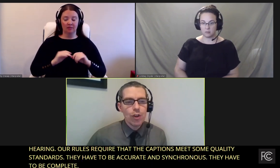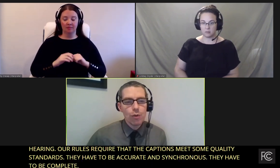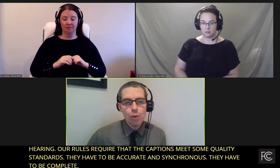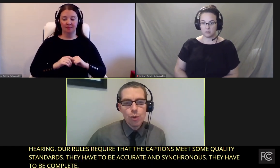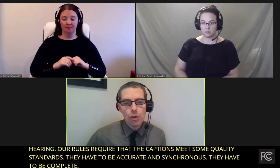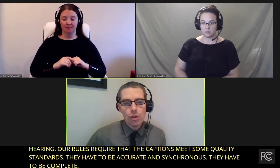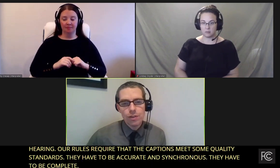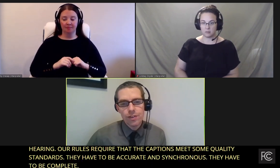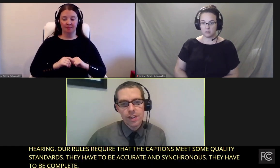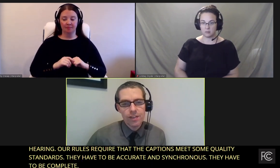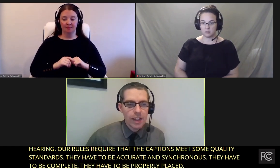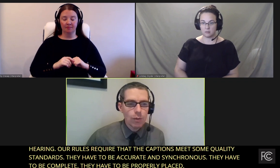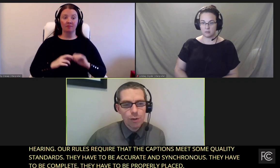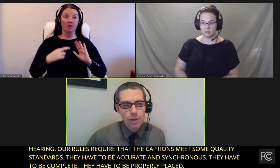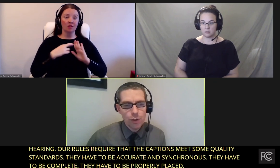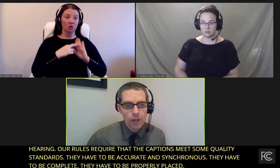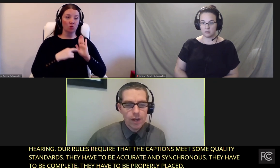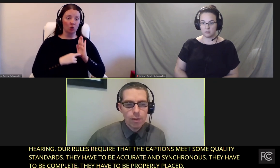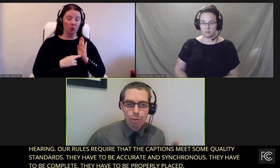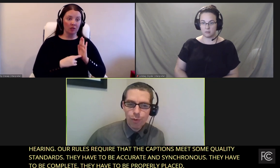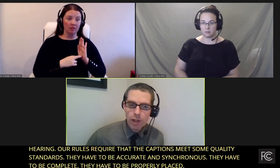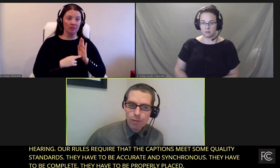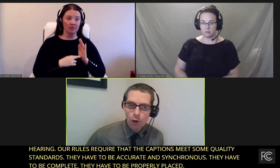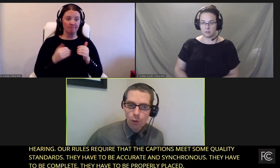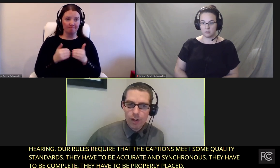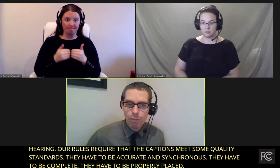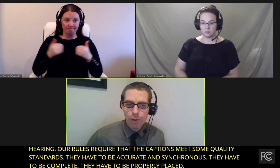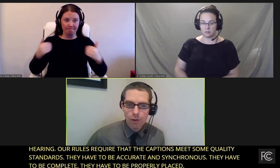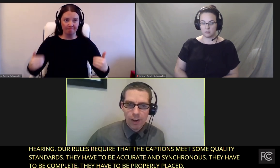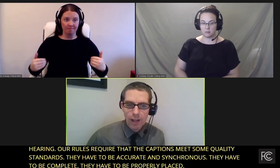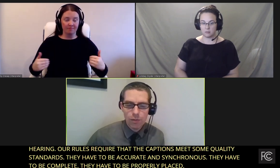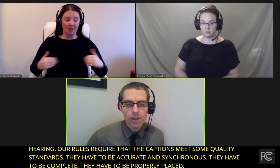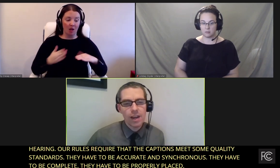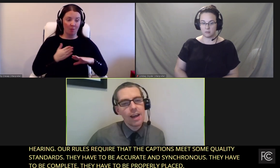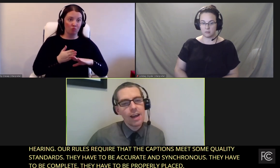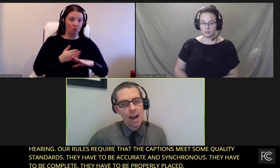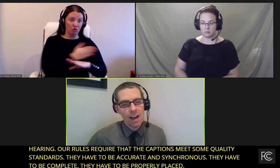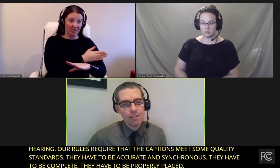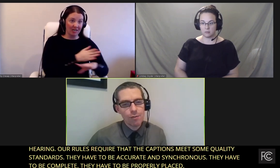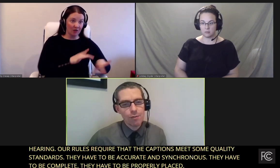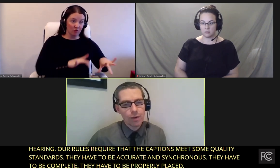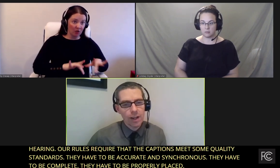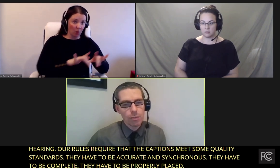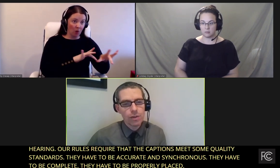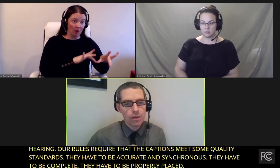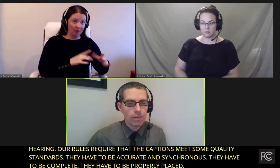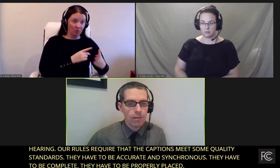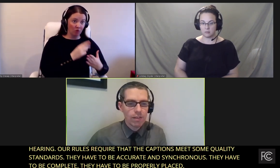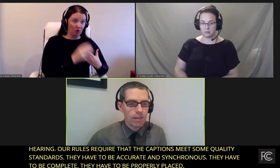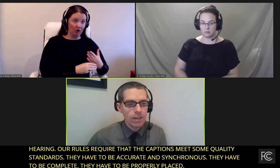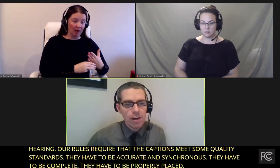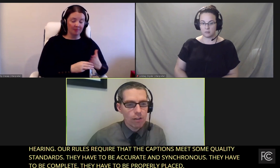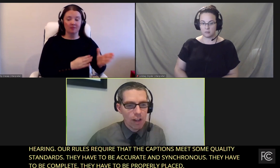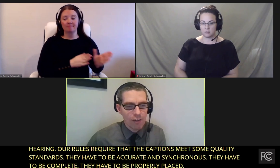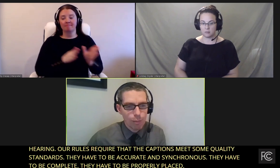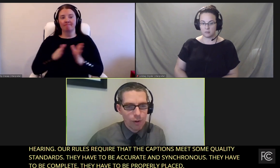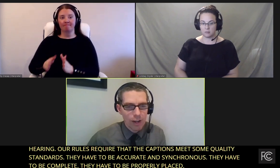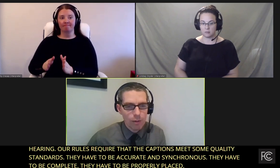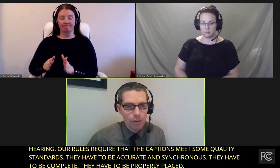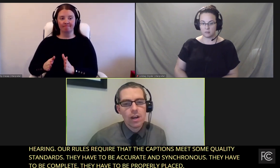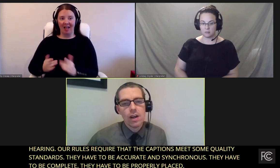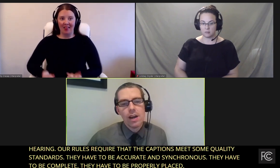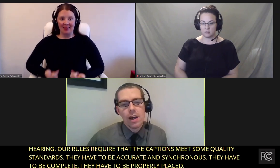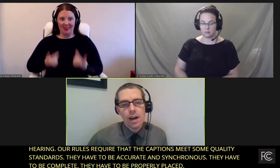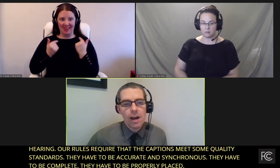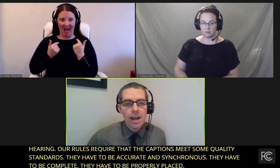The rules distinguish between pre-recorded programs and live programs, and near live